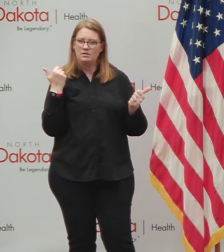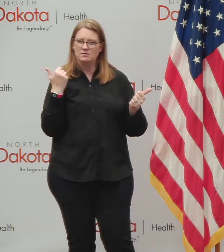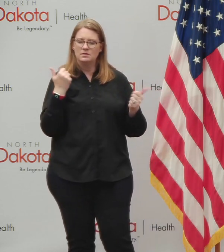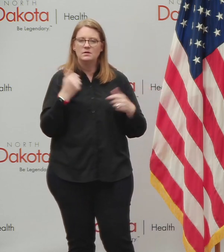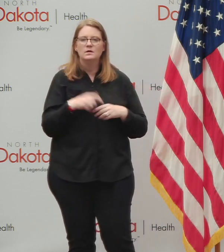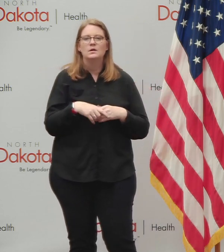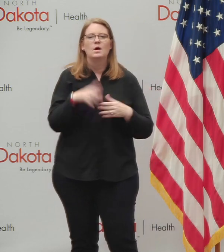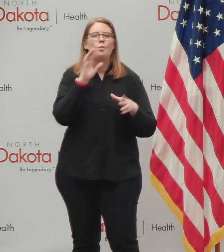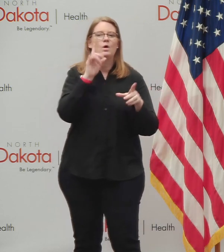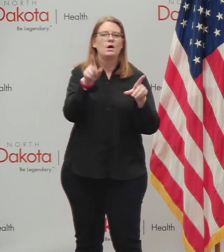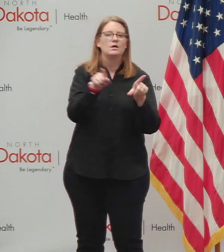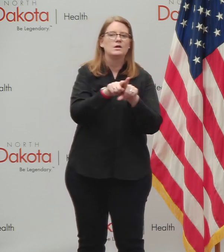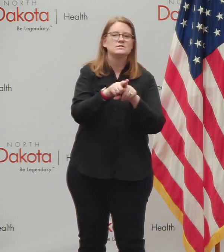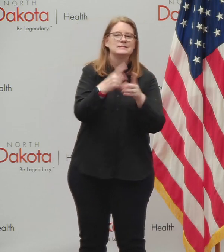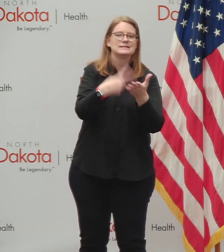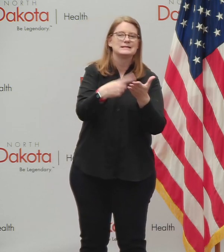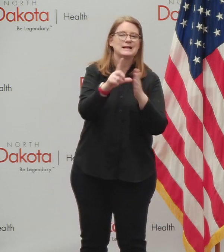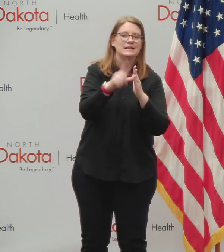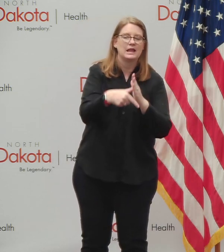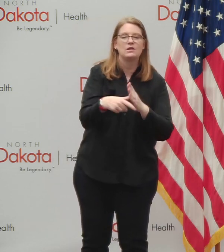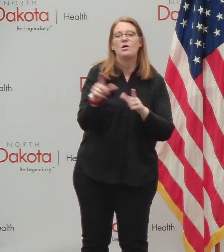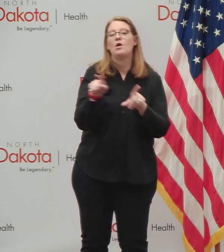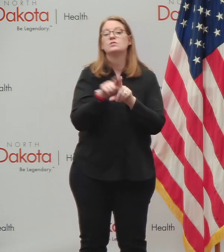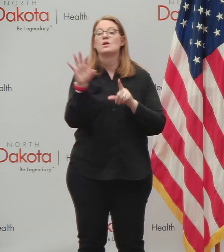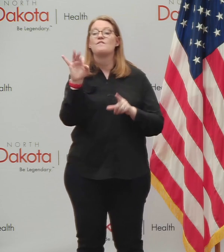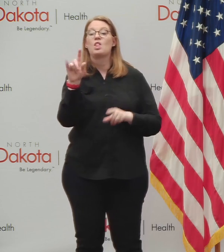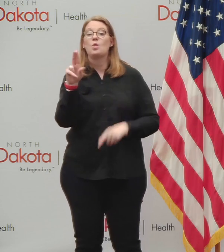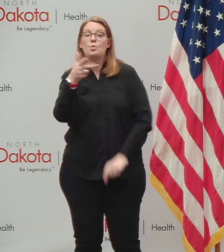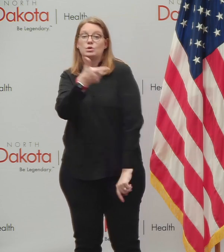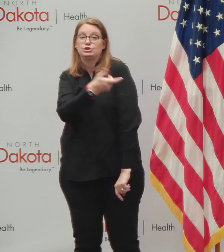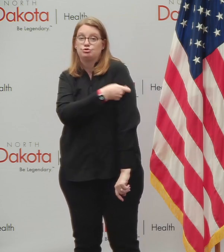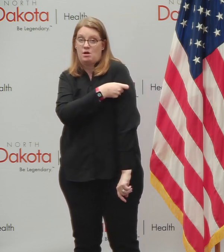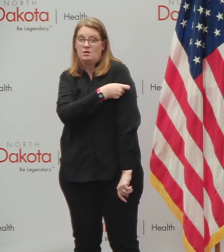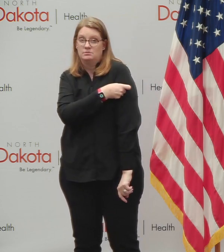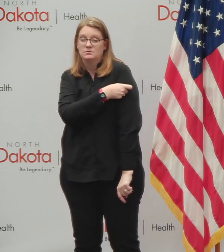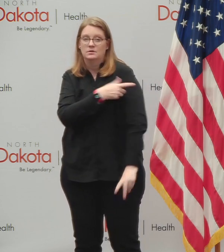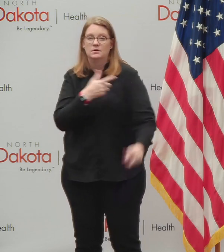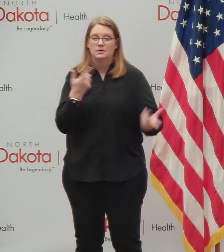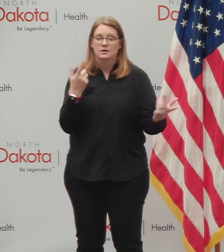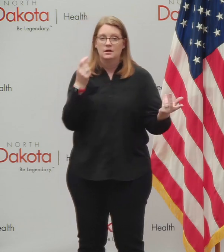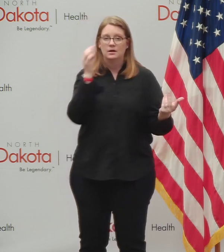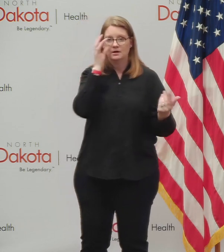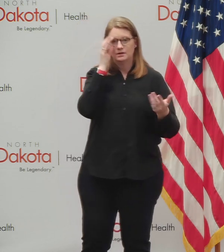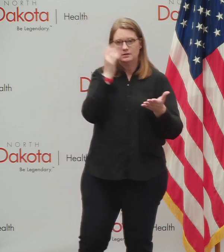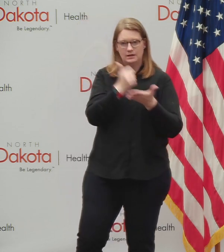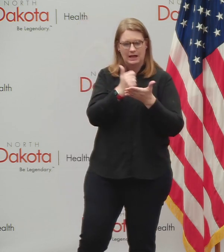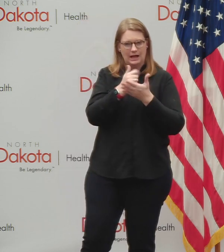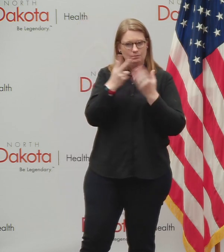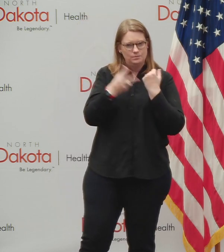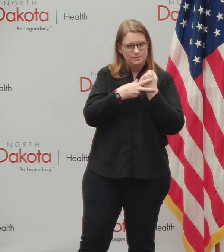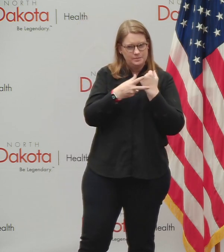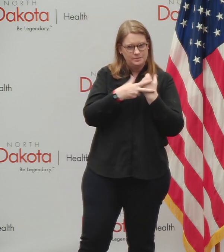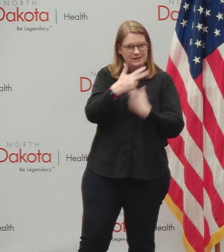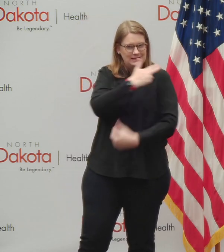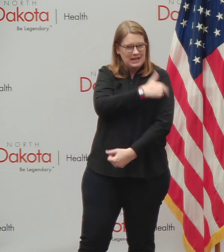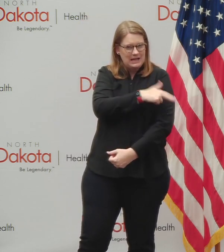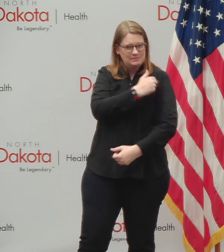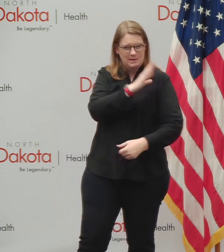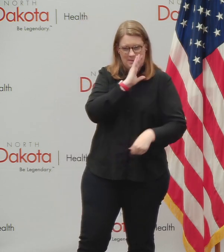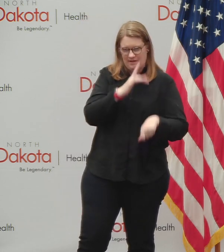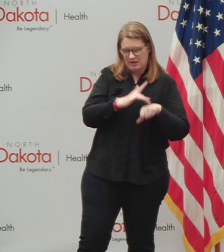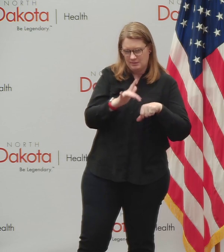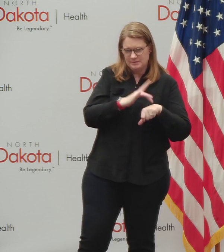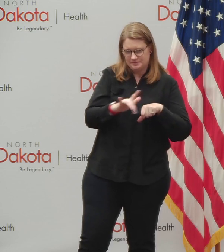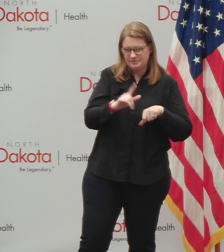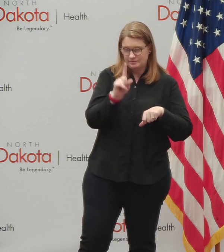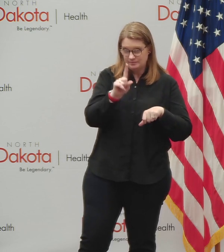talk about this later, but again, getting the flu shot and flu immunization is another way that we can help preserve hospital capacity. Uh, and if you do